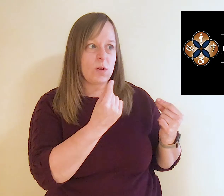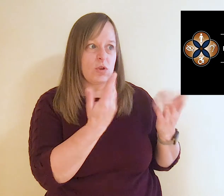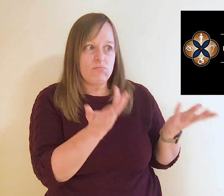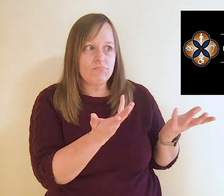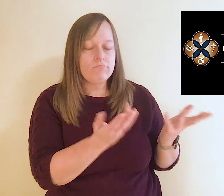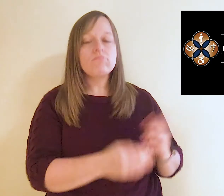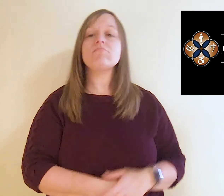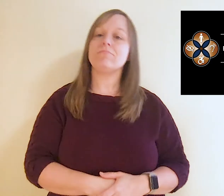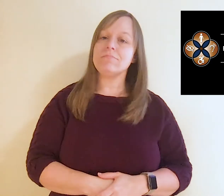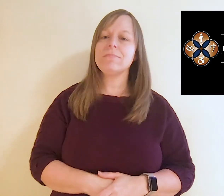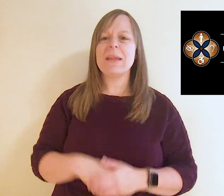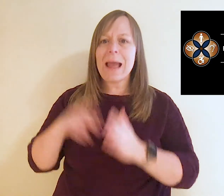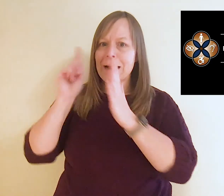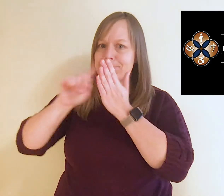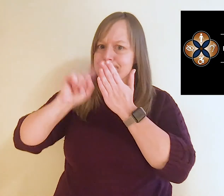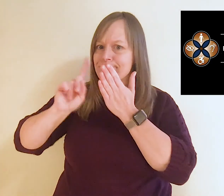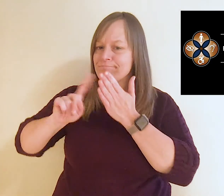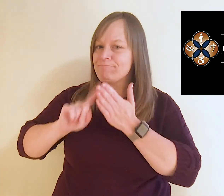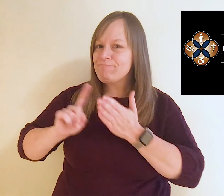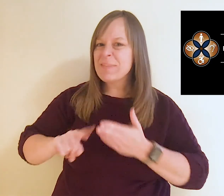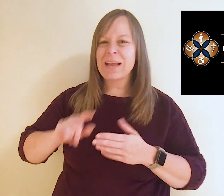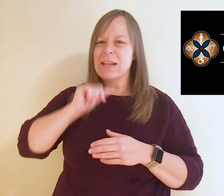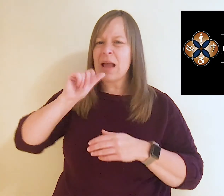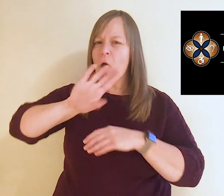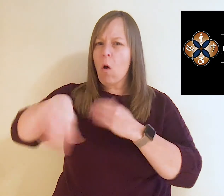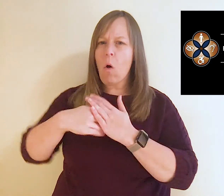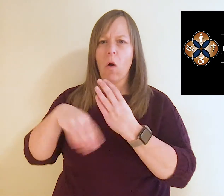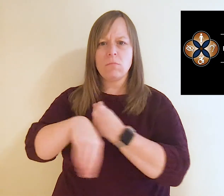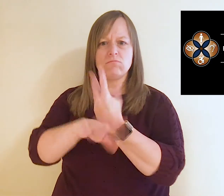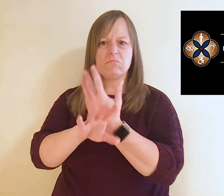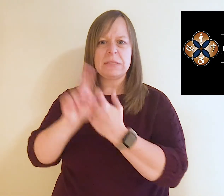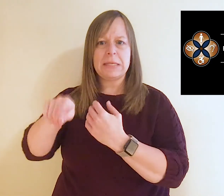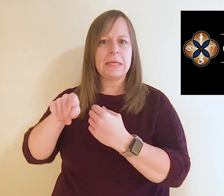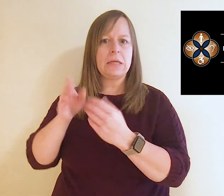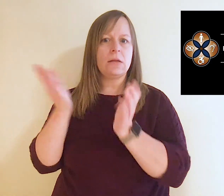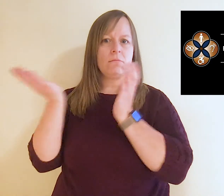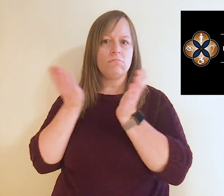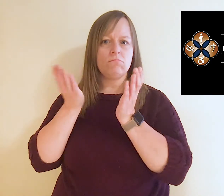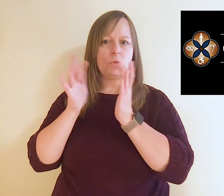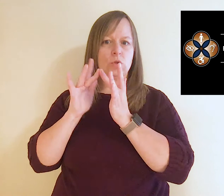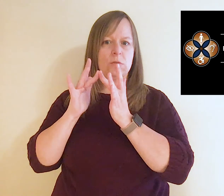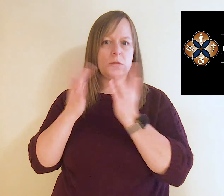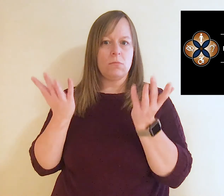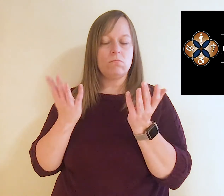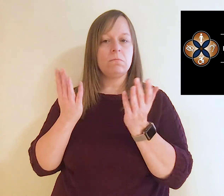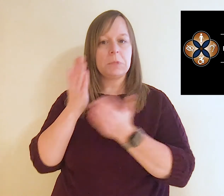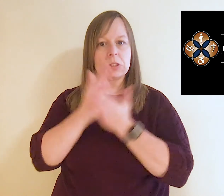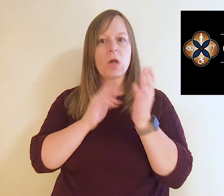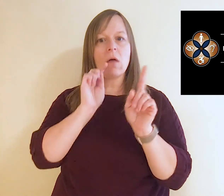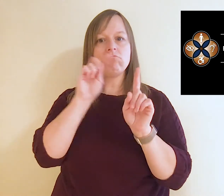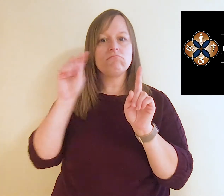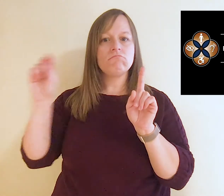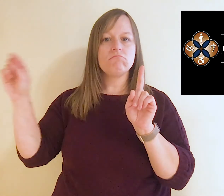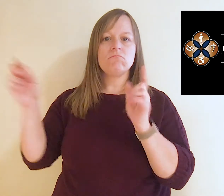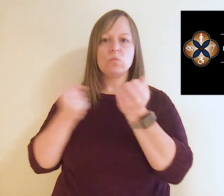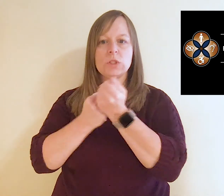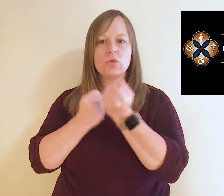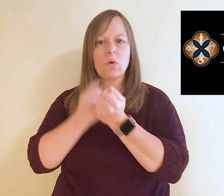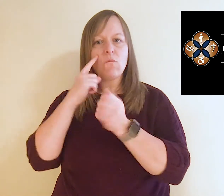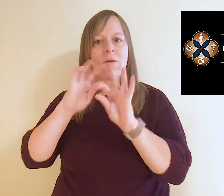what can they do? I did some digging and not all telehealth services need internet access. There are resources out there for